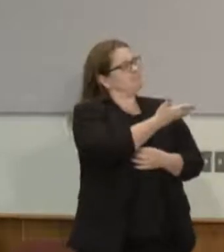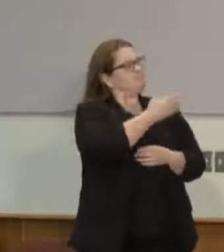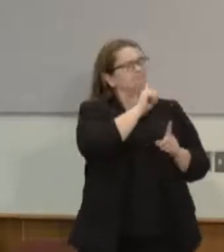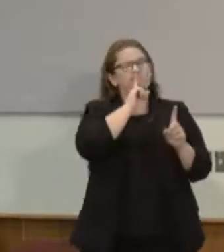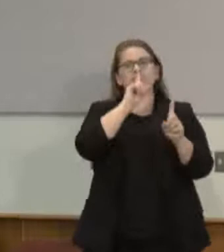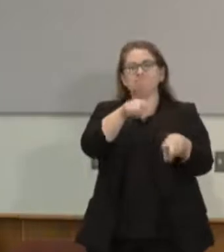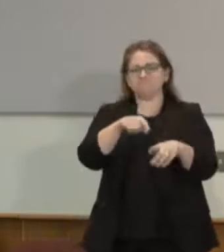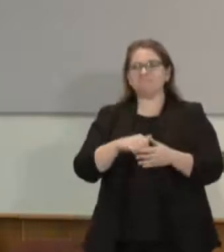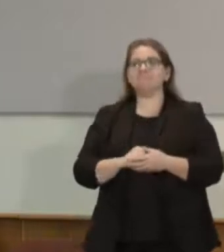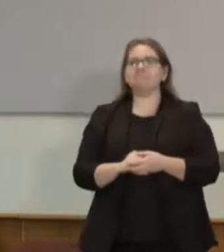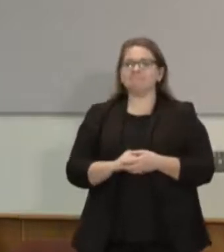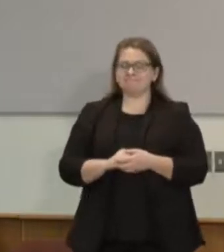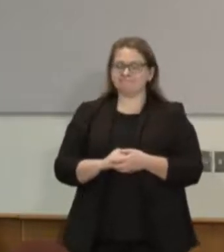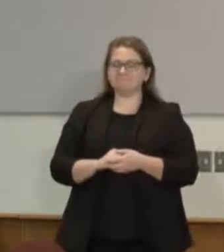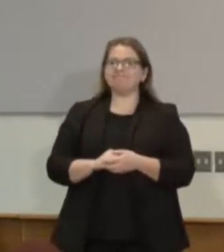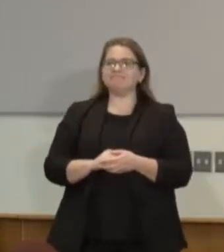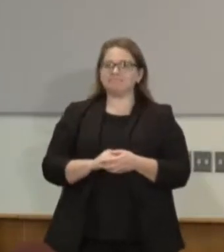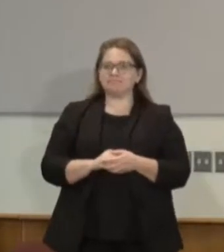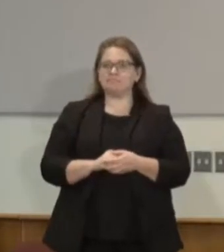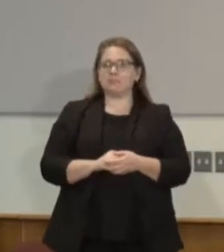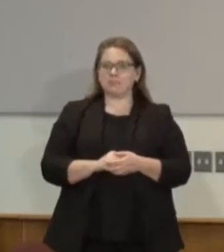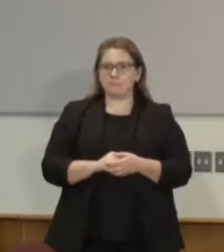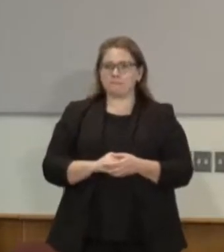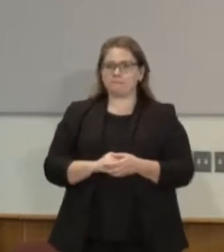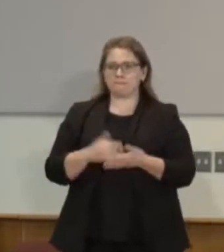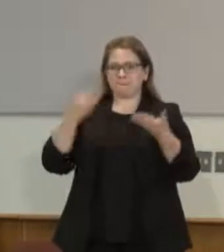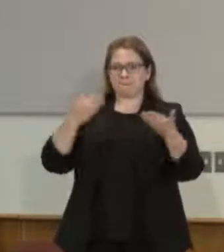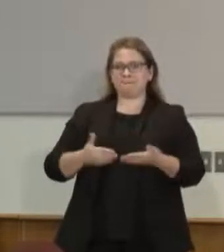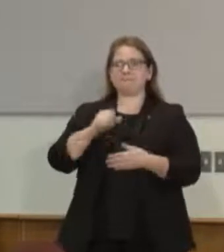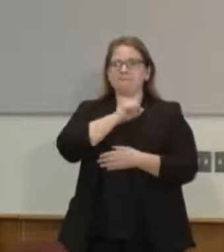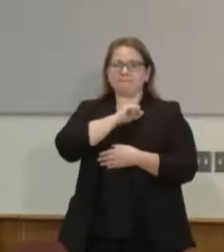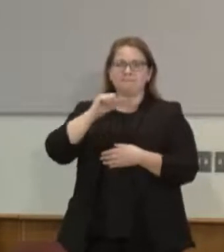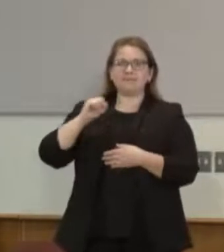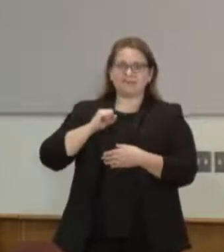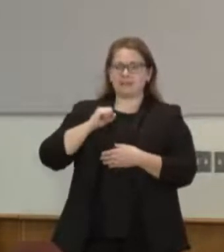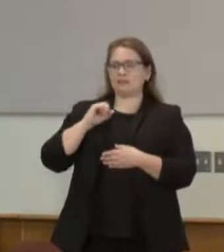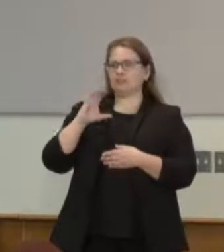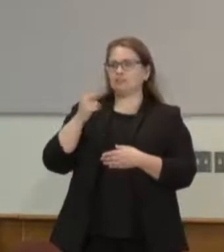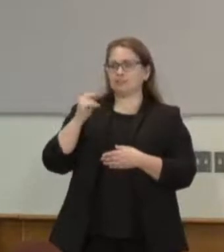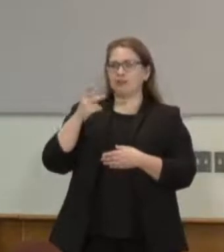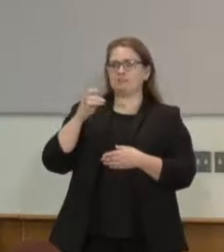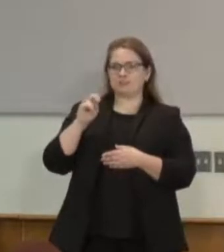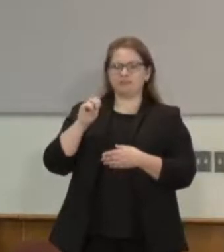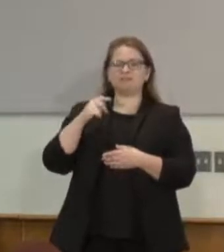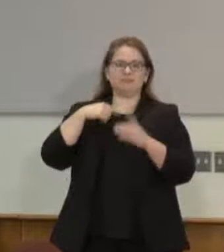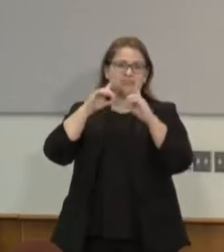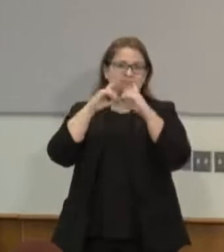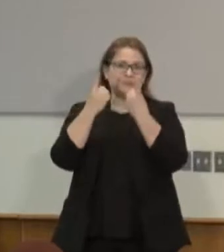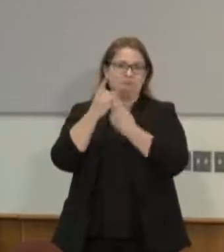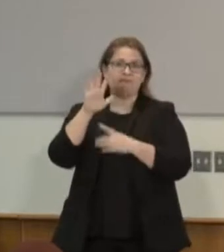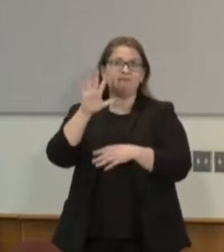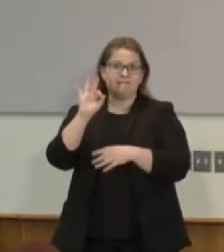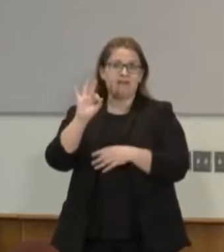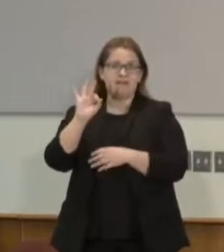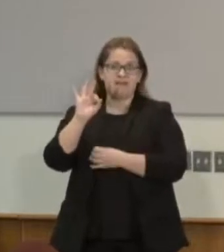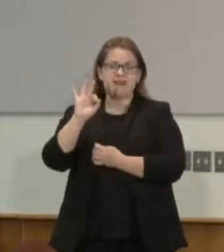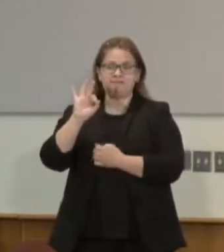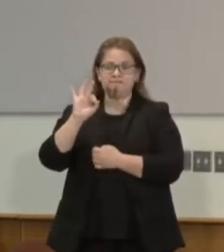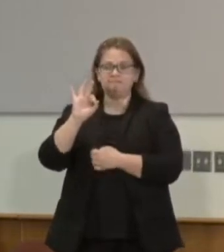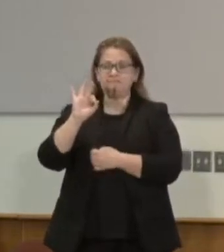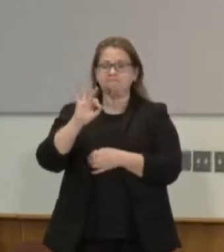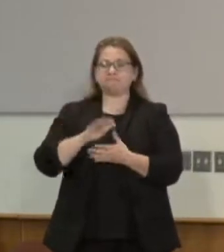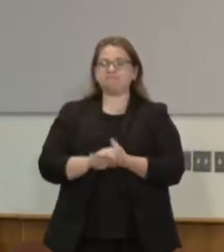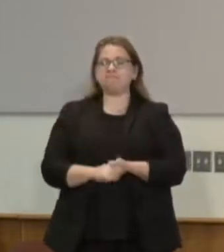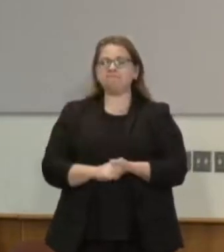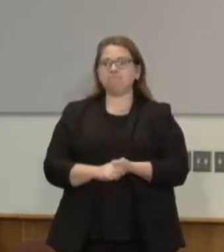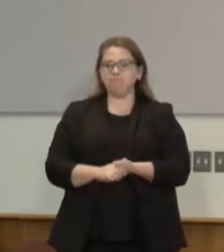State Senator Bobby is your champion from Senate District 59. I think whenever you think about real